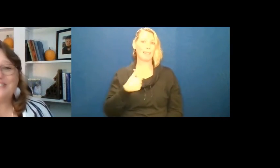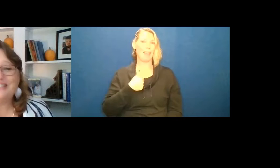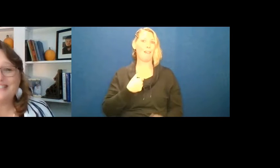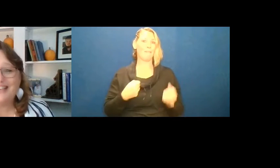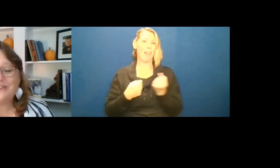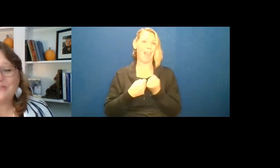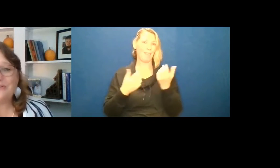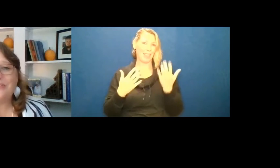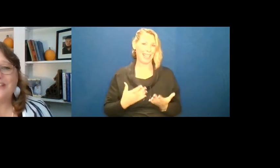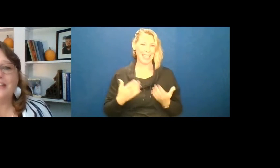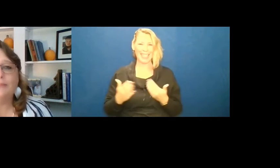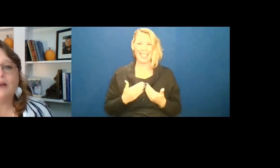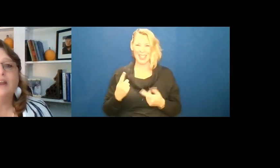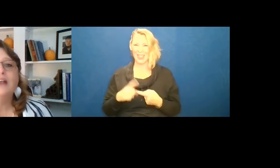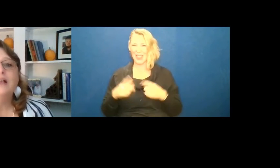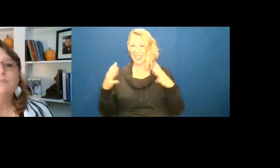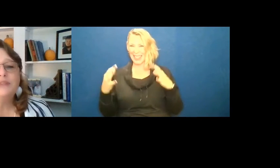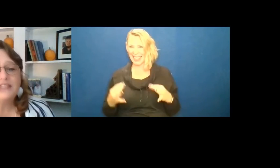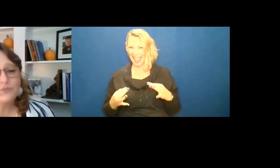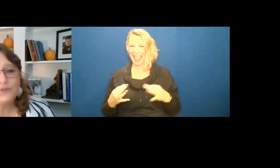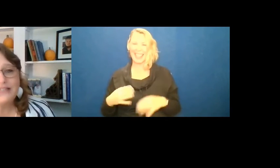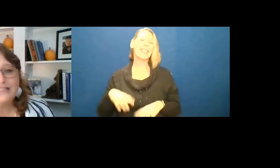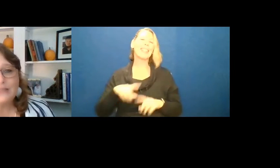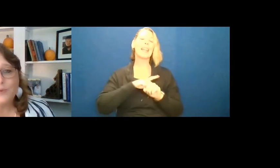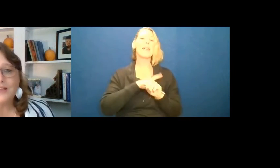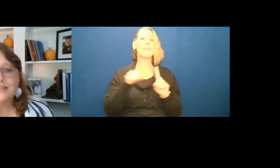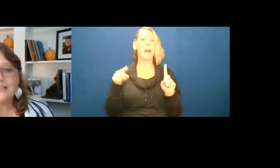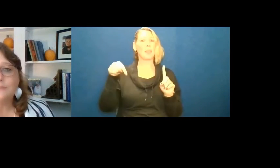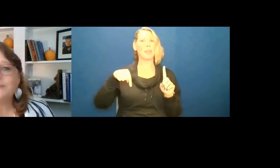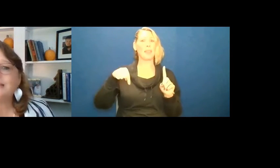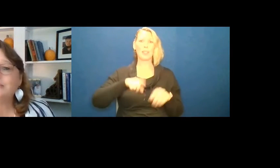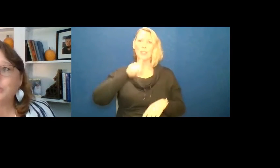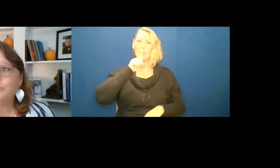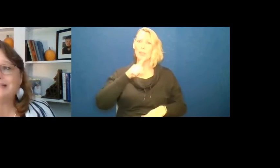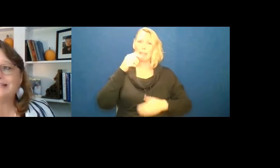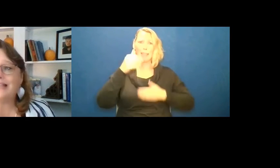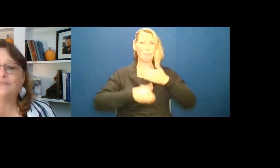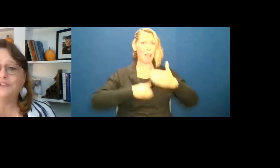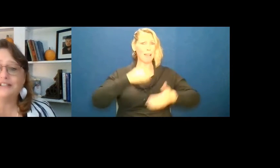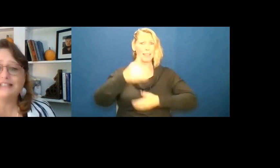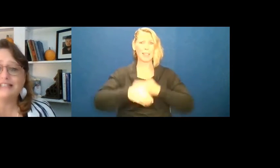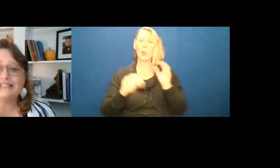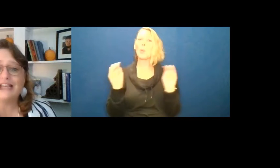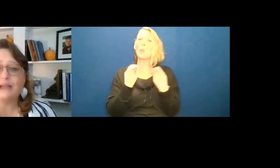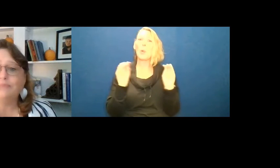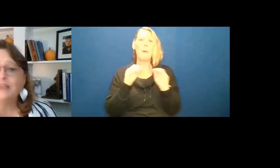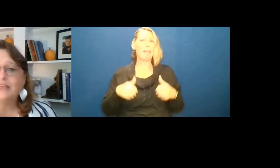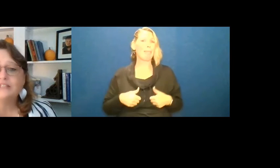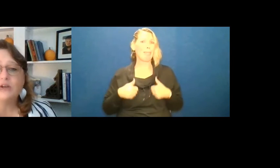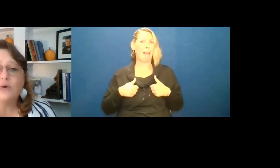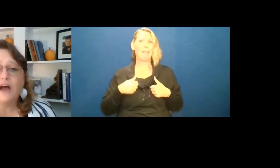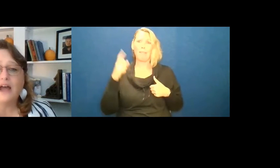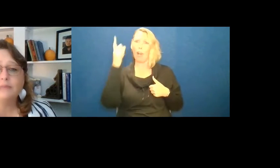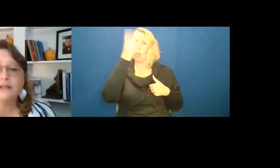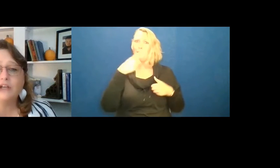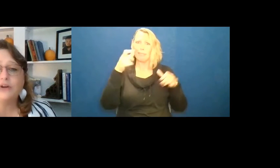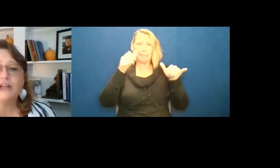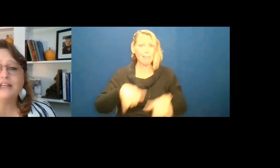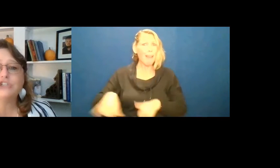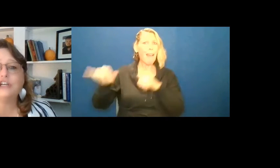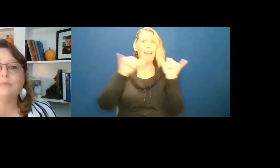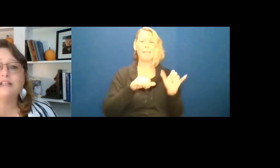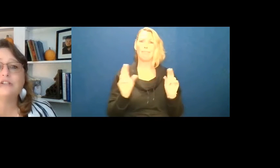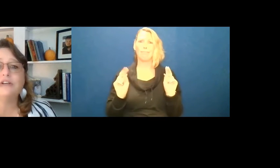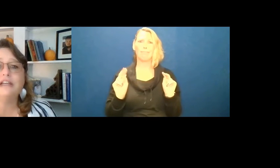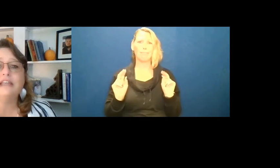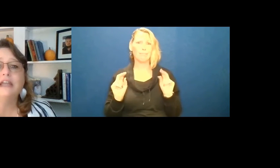it way easier to decide who you're thinking about. But this really is a process because nobody's life looks the same. So I'm going to go